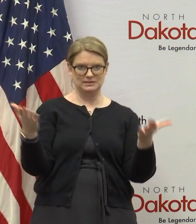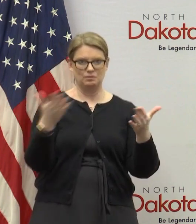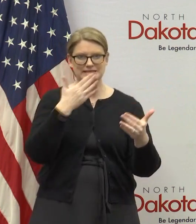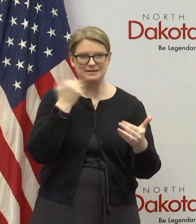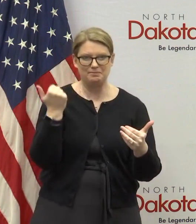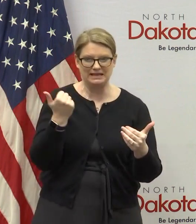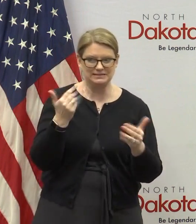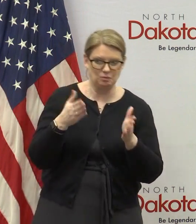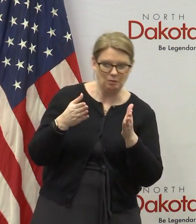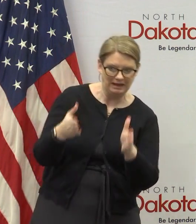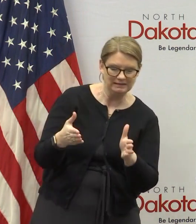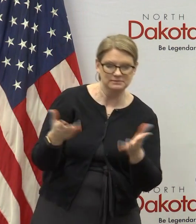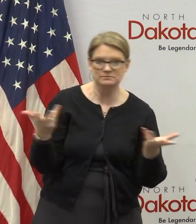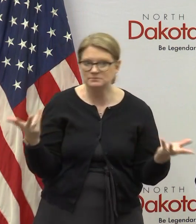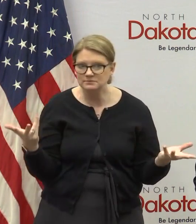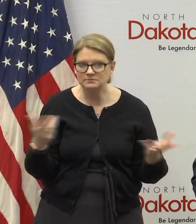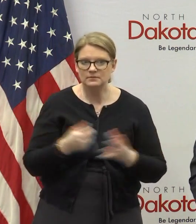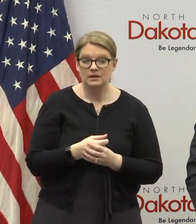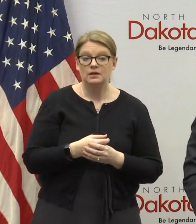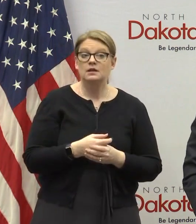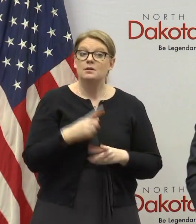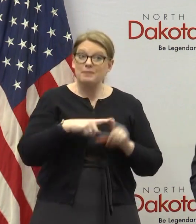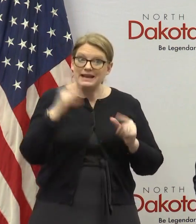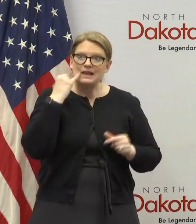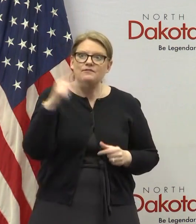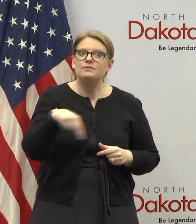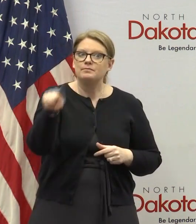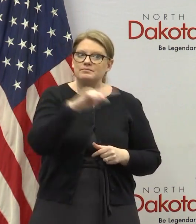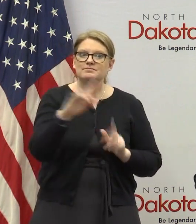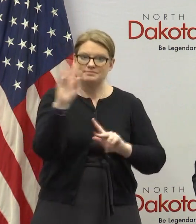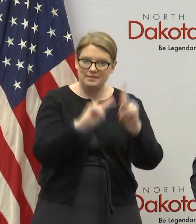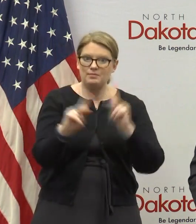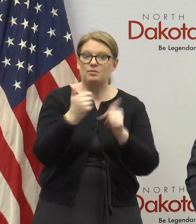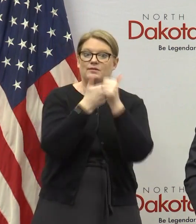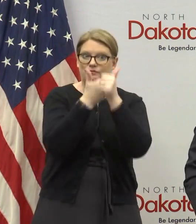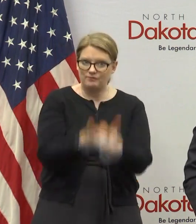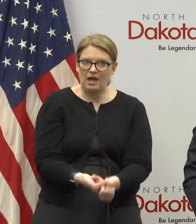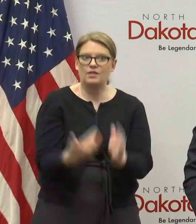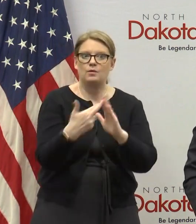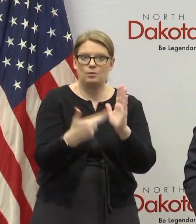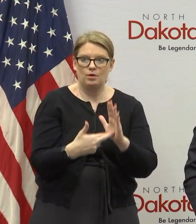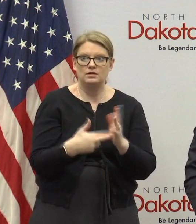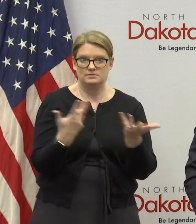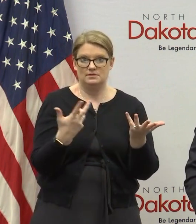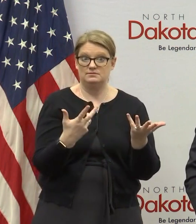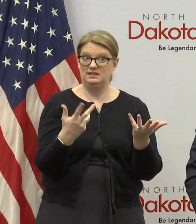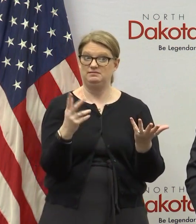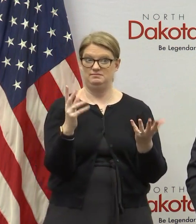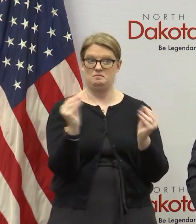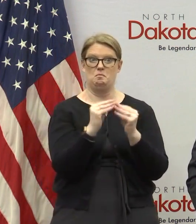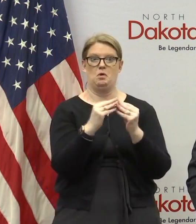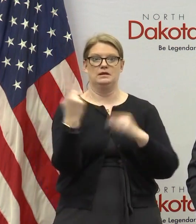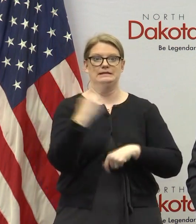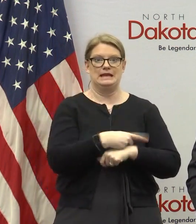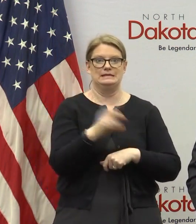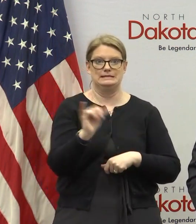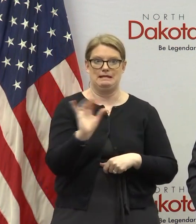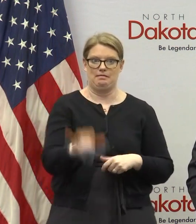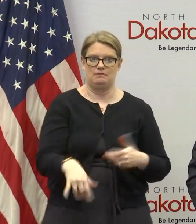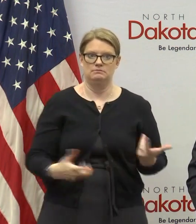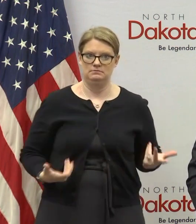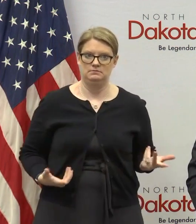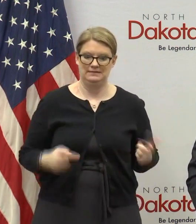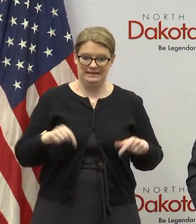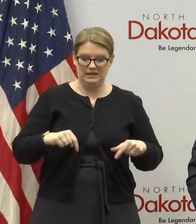ask that uh if people can practice what we're doing maybe we can have more days like today where we we uh where we're not seeing